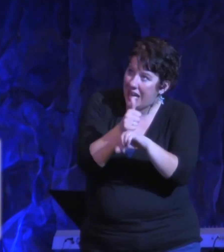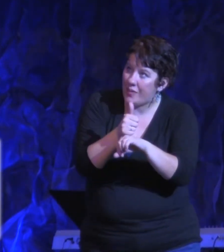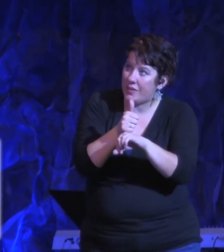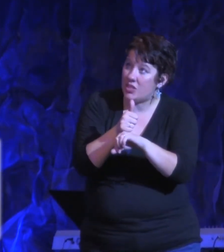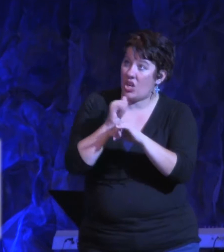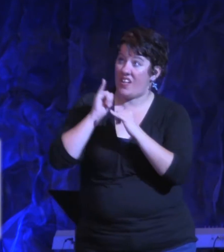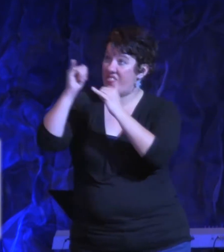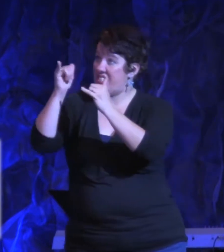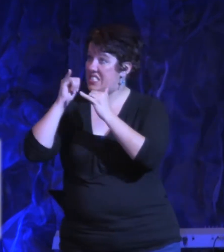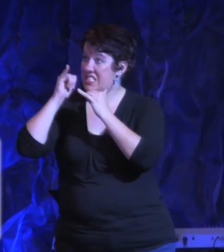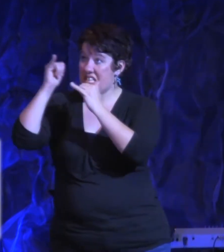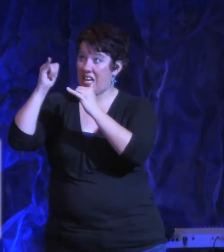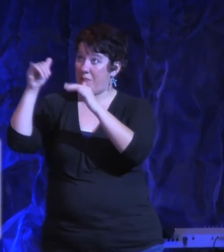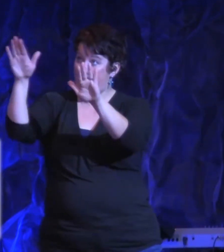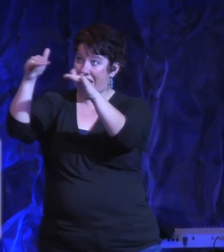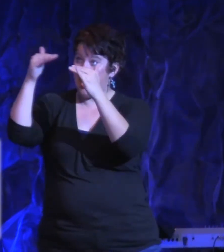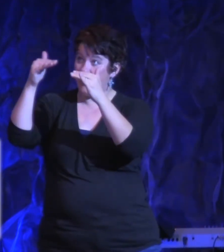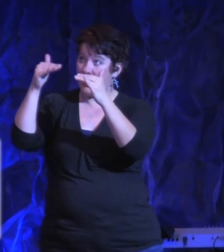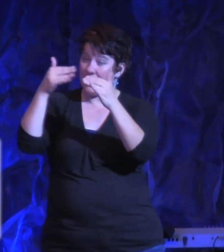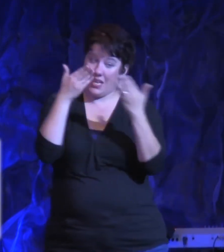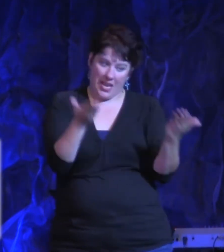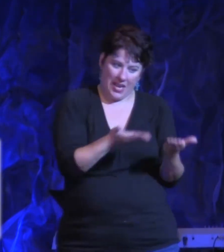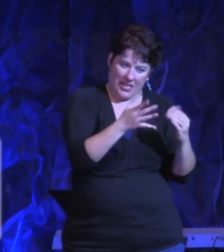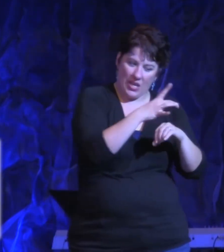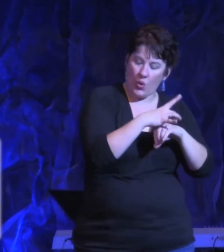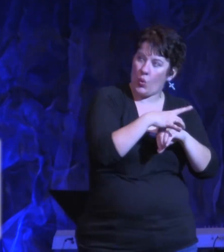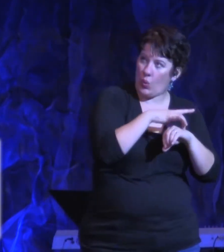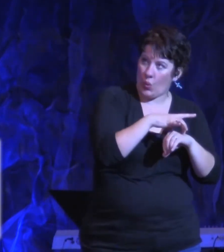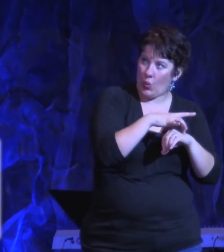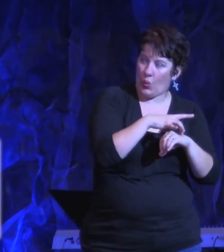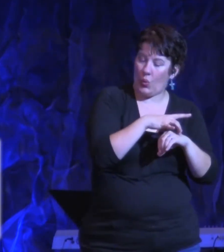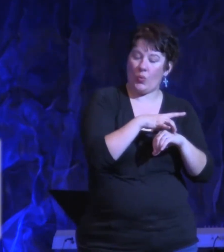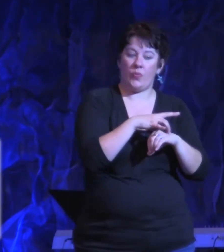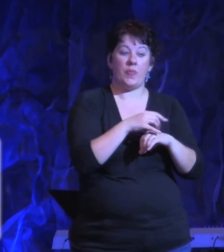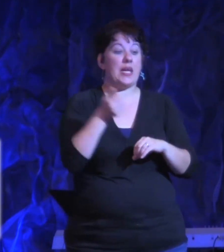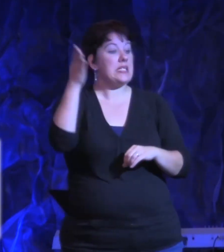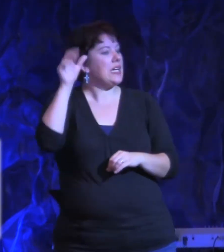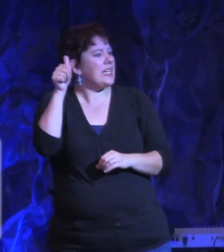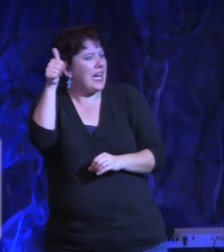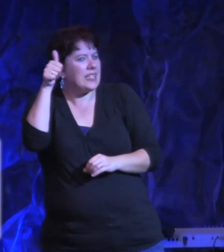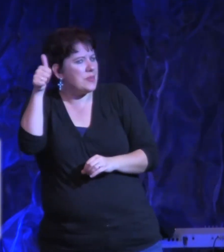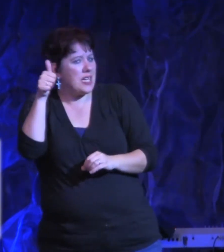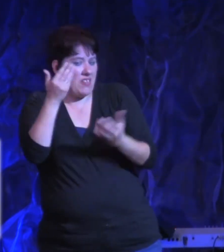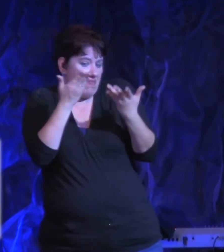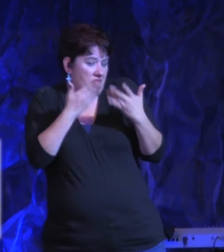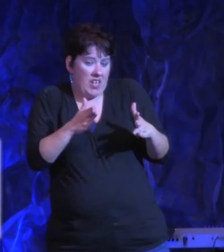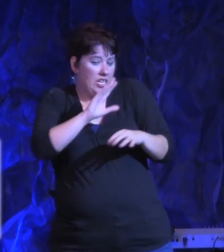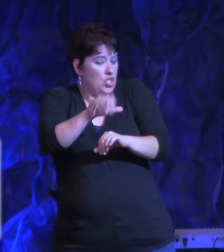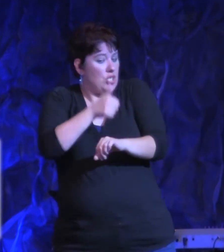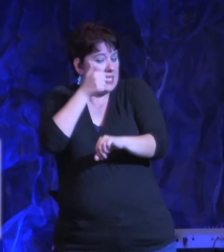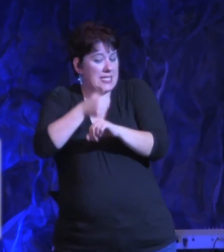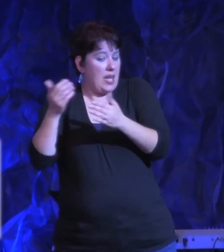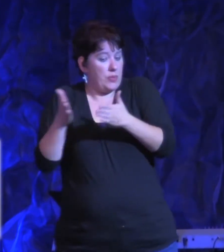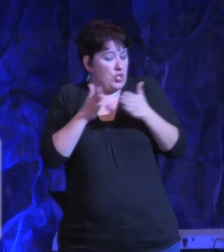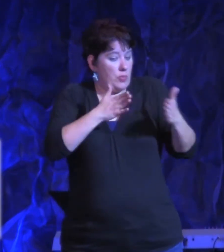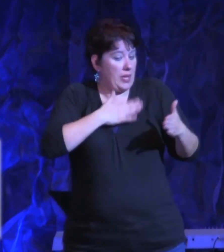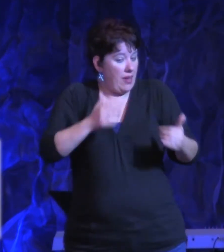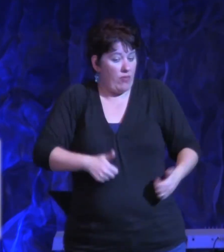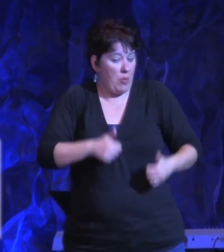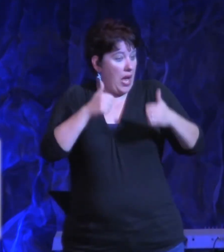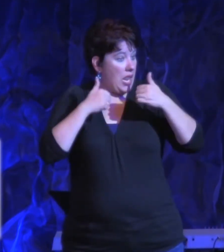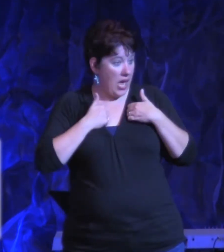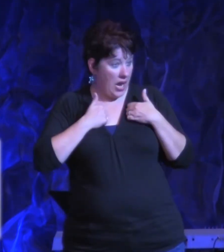has already established a plan for my life in heaven. And He wants me to live that plan out here on this earth. And my